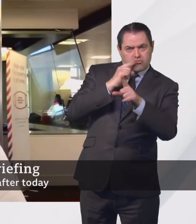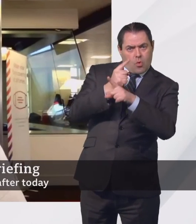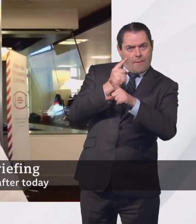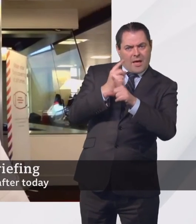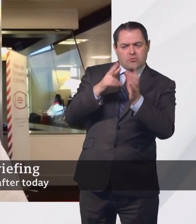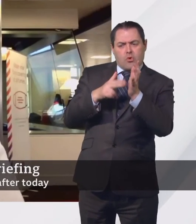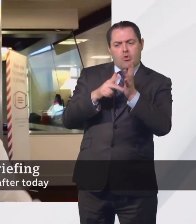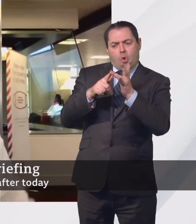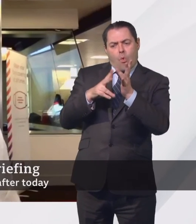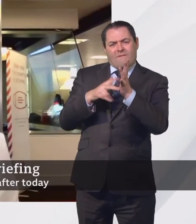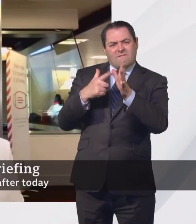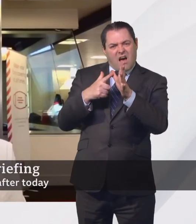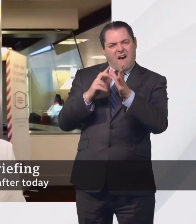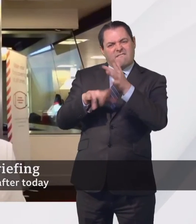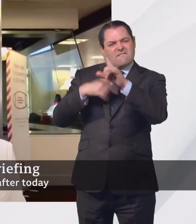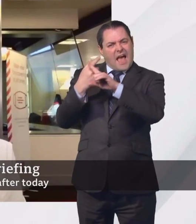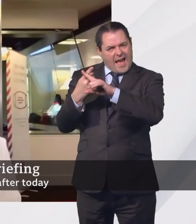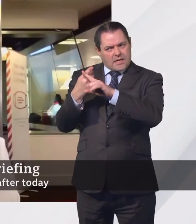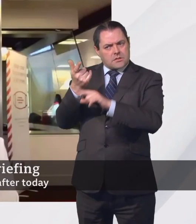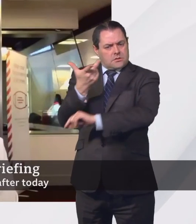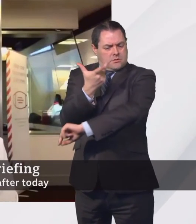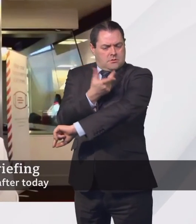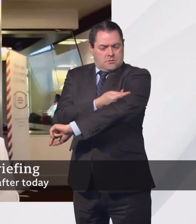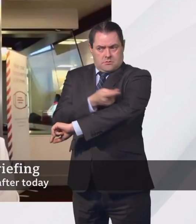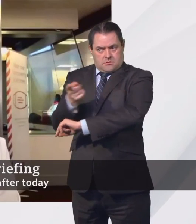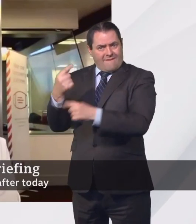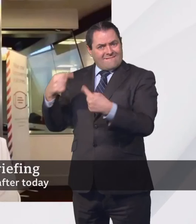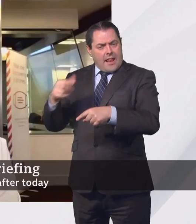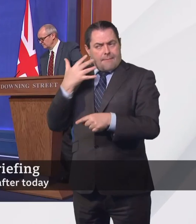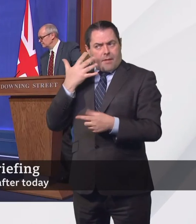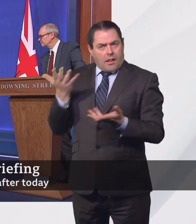Novavax vaccine, when will they be available?